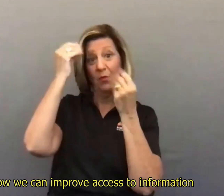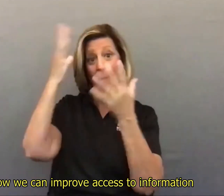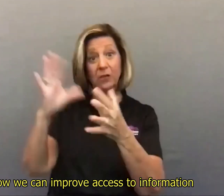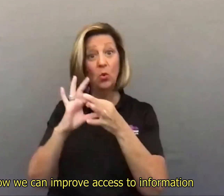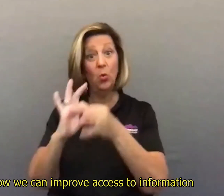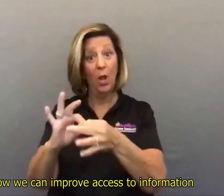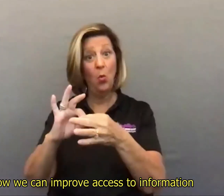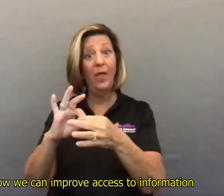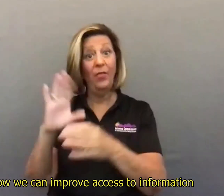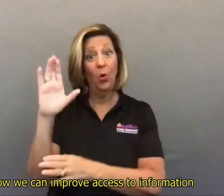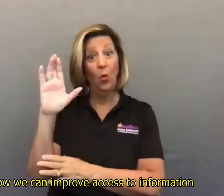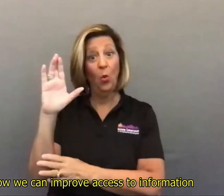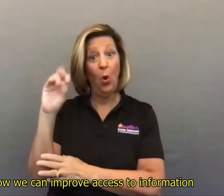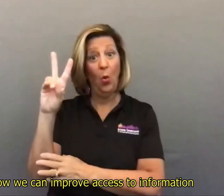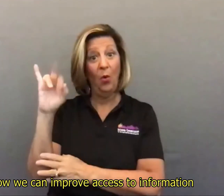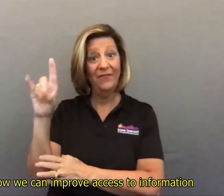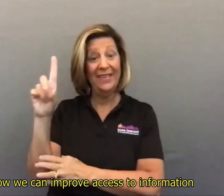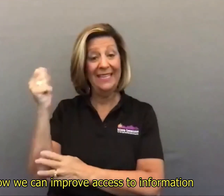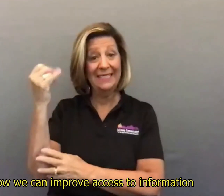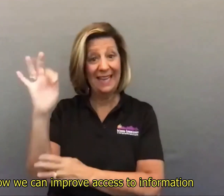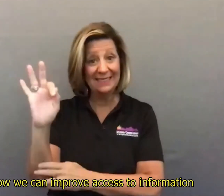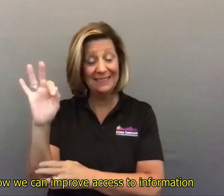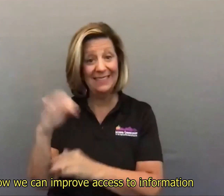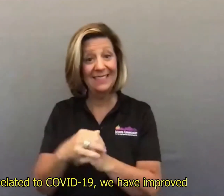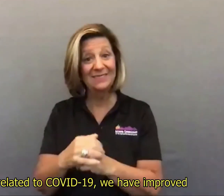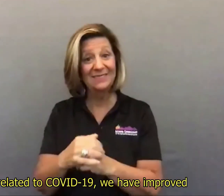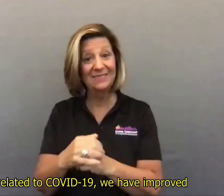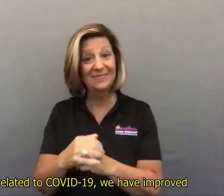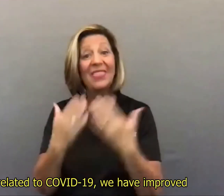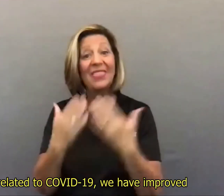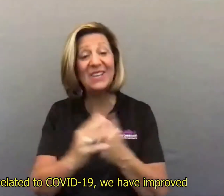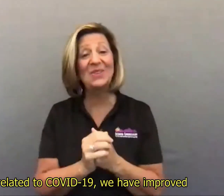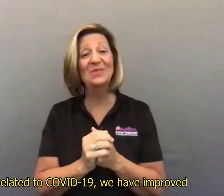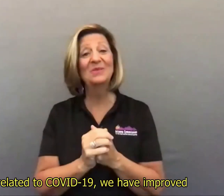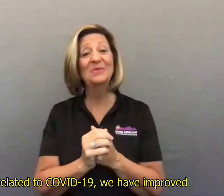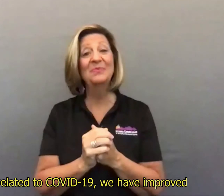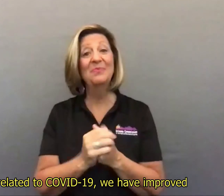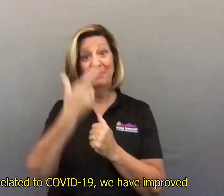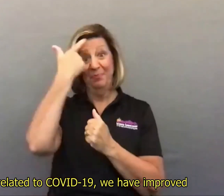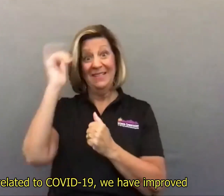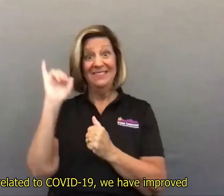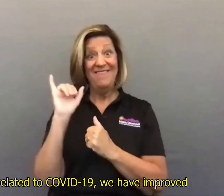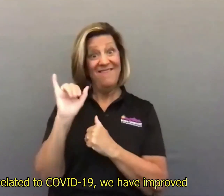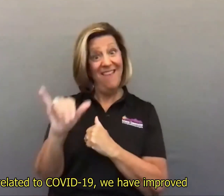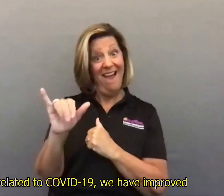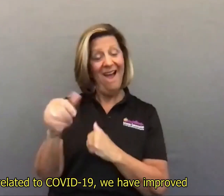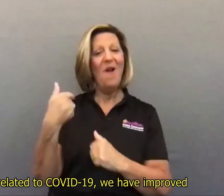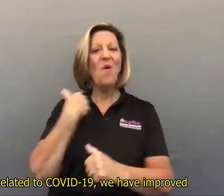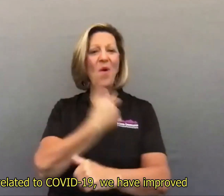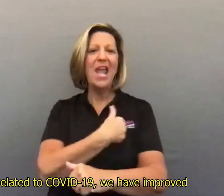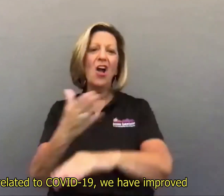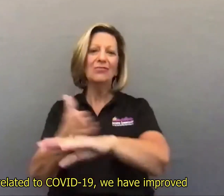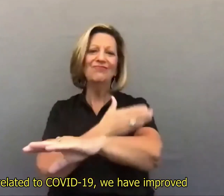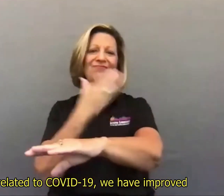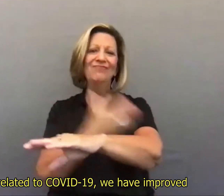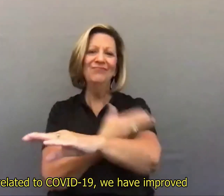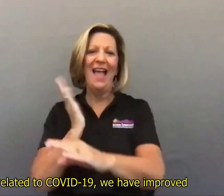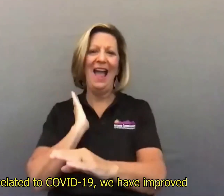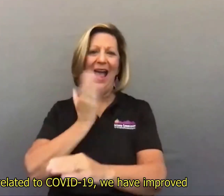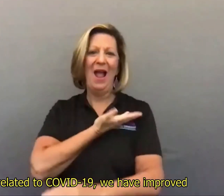access to information related to COVID-19, we have